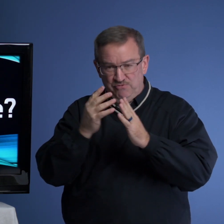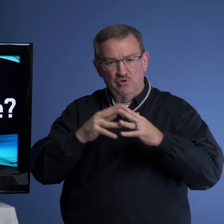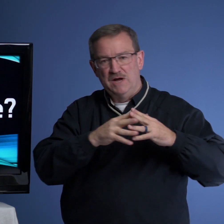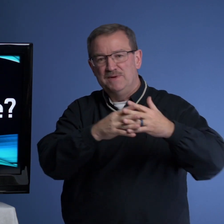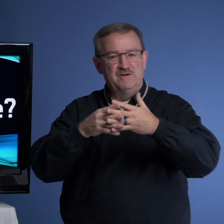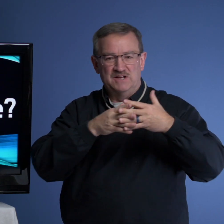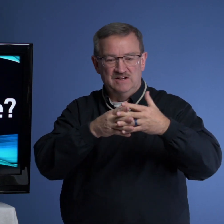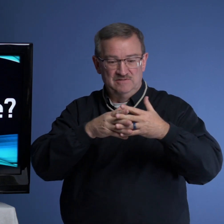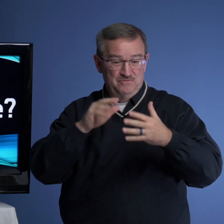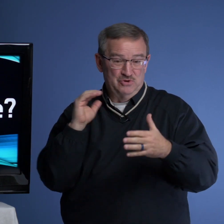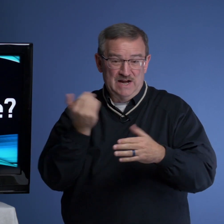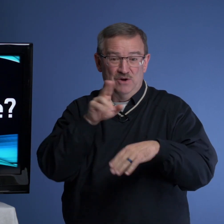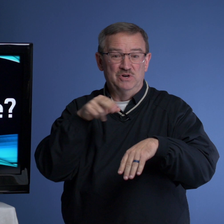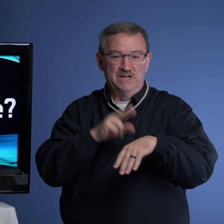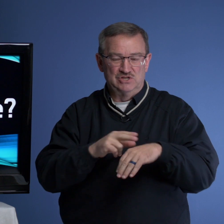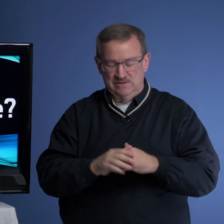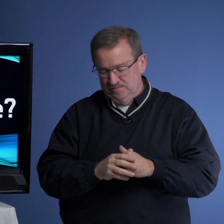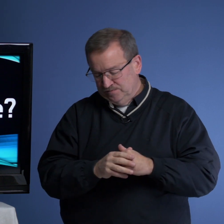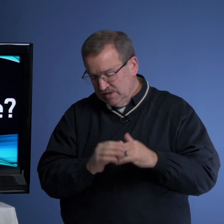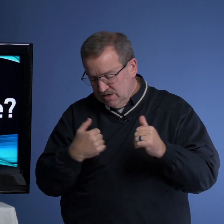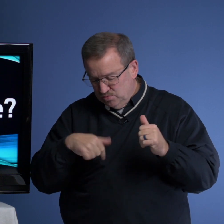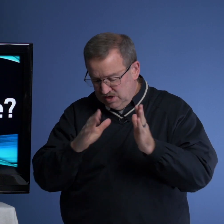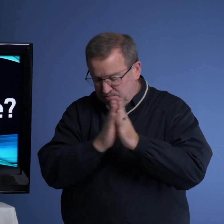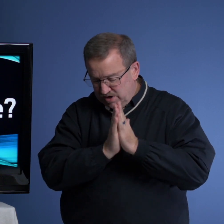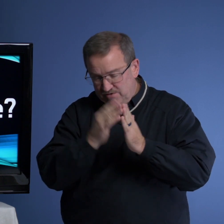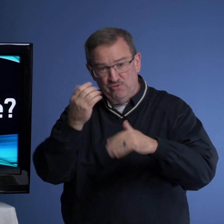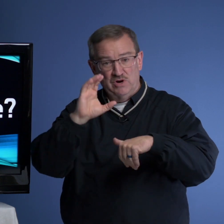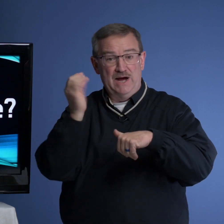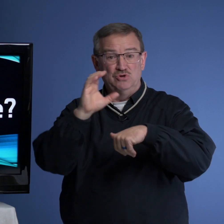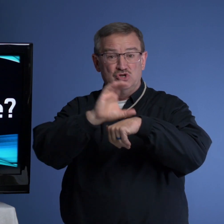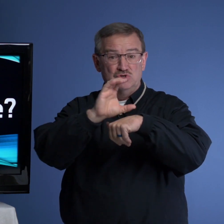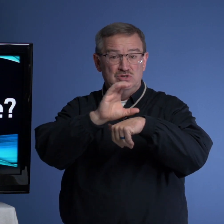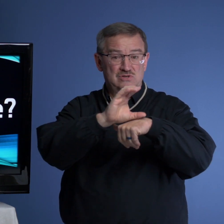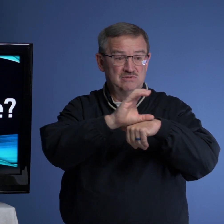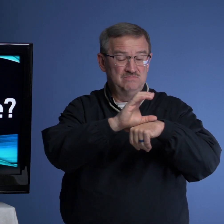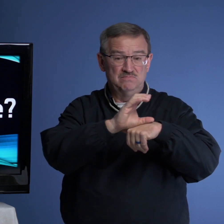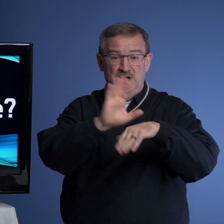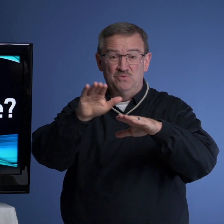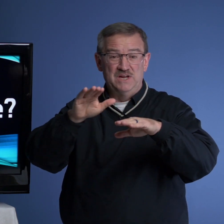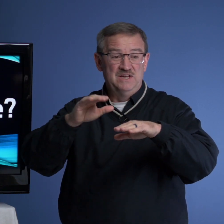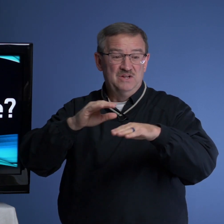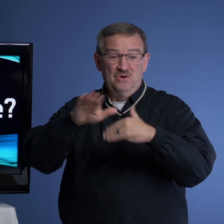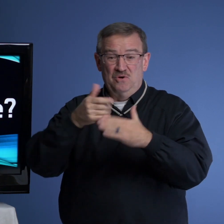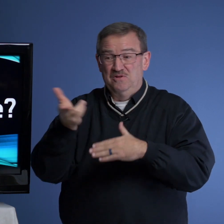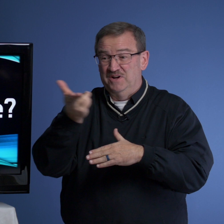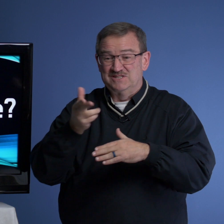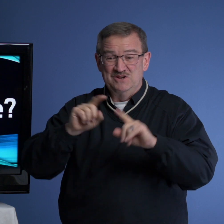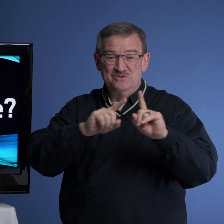for America, for our nation. We pray for our churches. By the way, all of us go